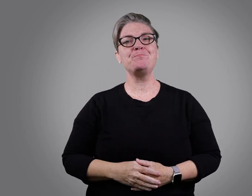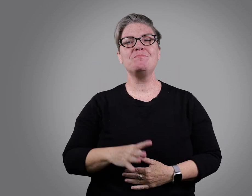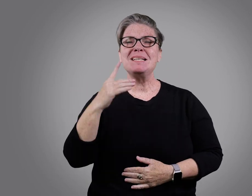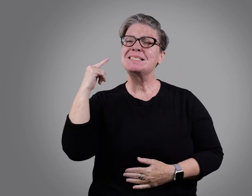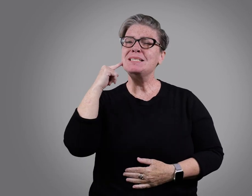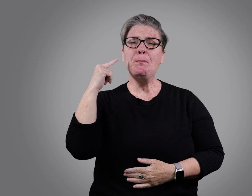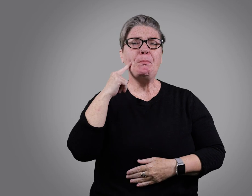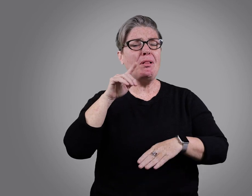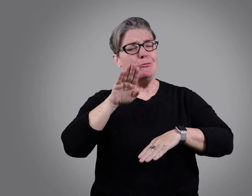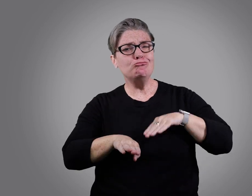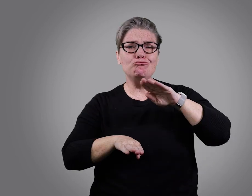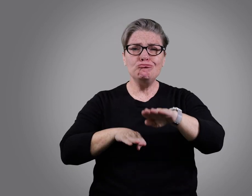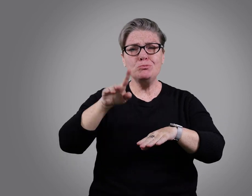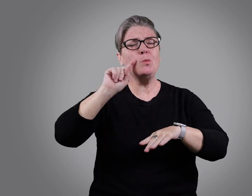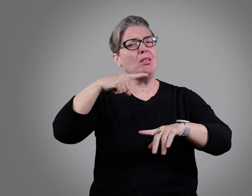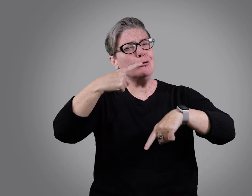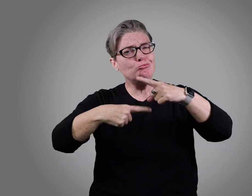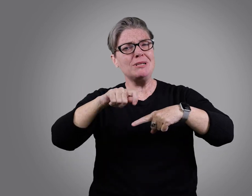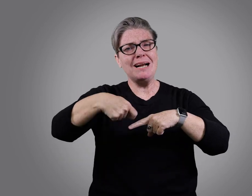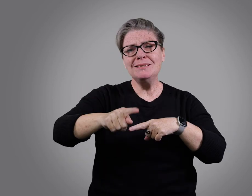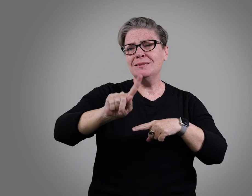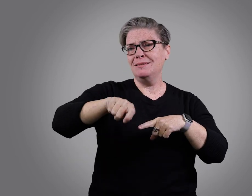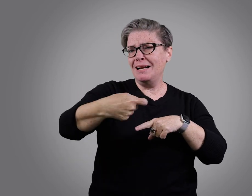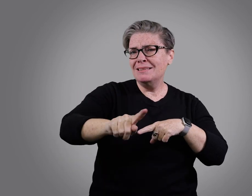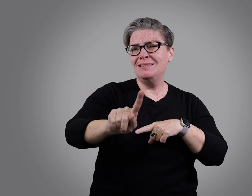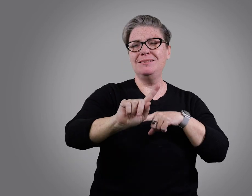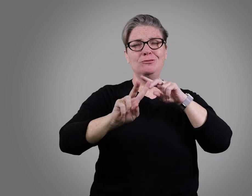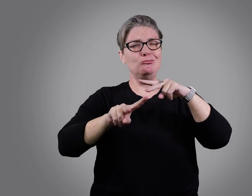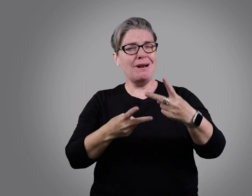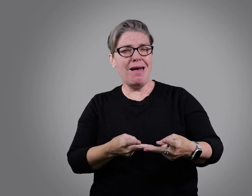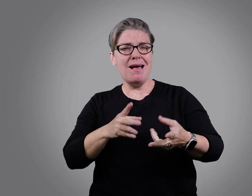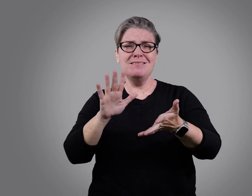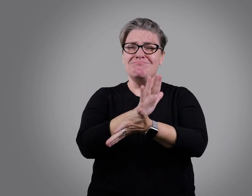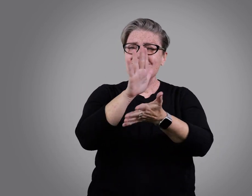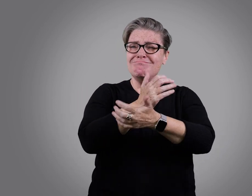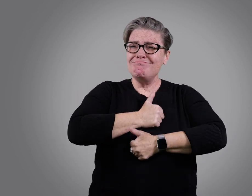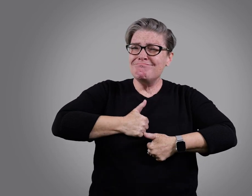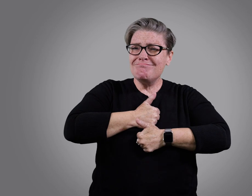steps, this relaxing and fun workshop will also help you discover your creativity.